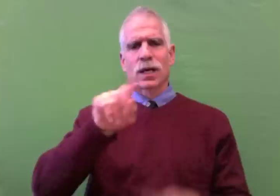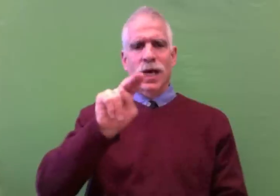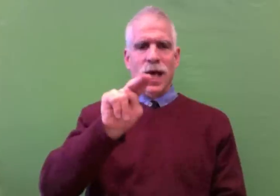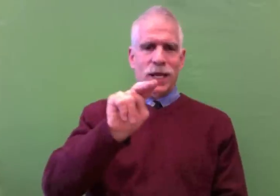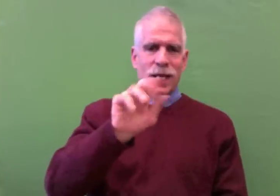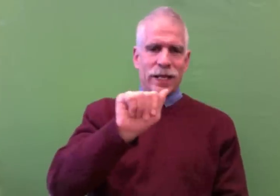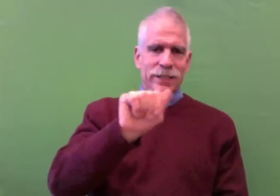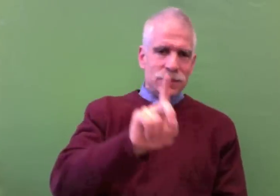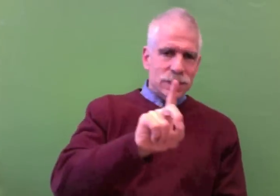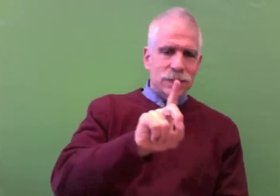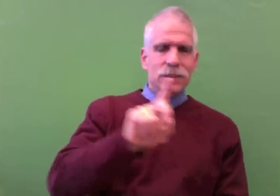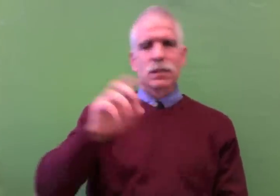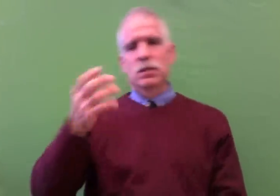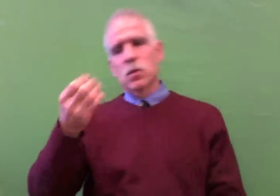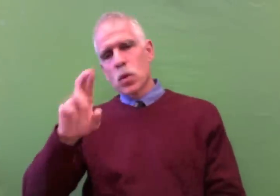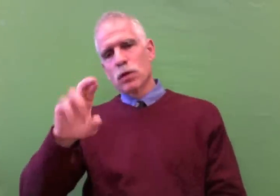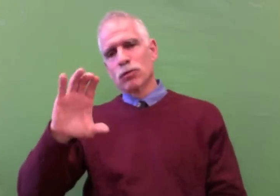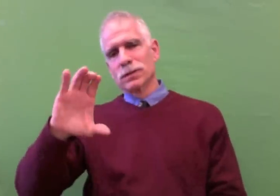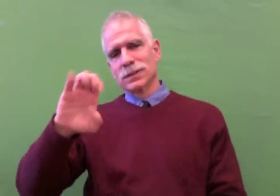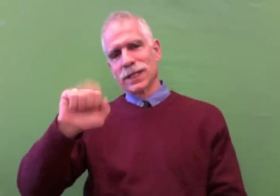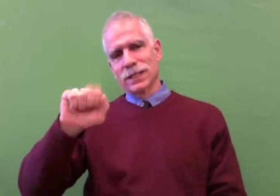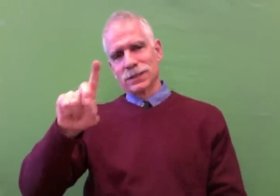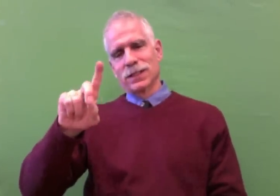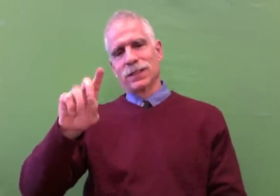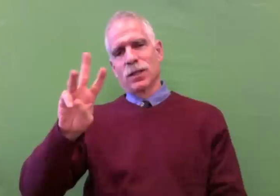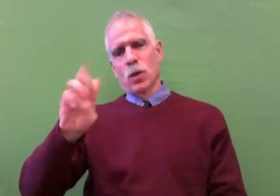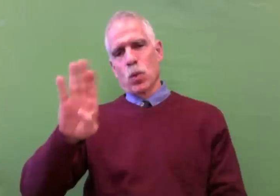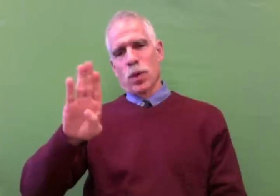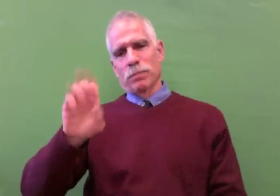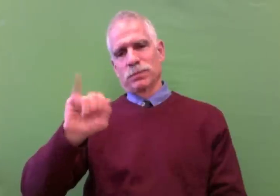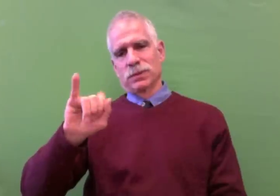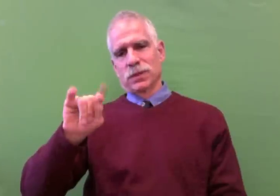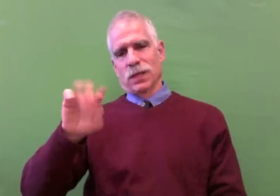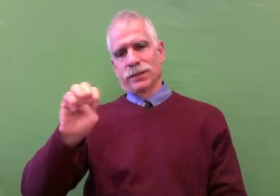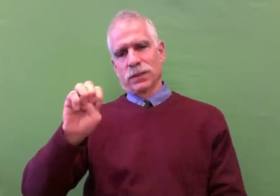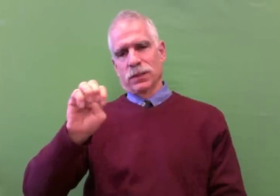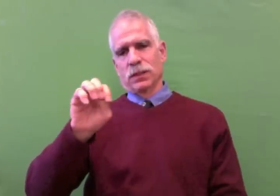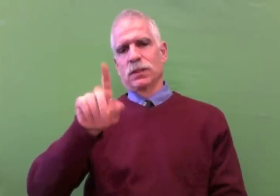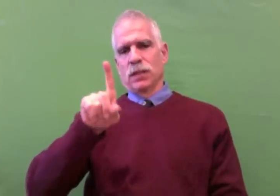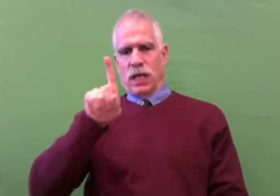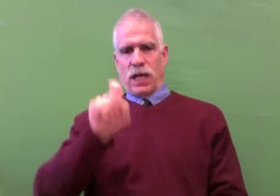it, to please check either the NAD or CEASD websites.